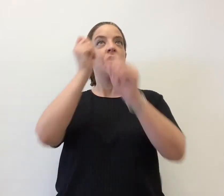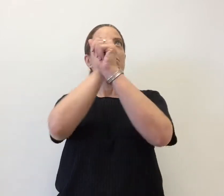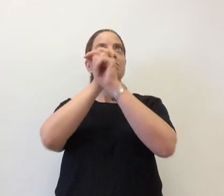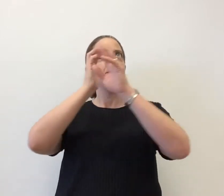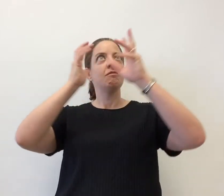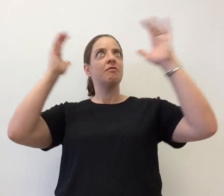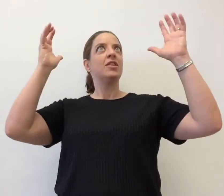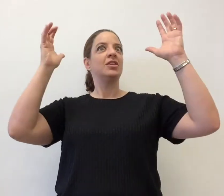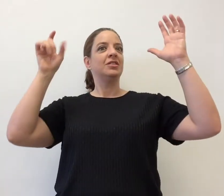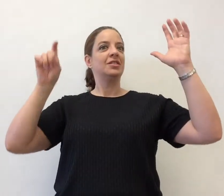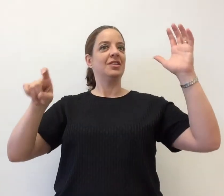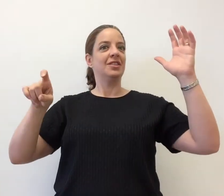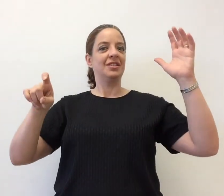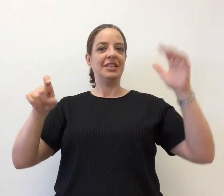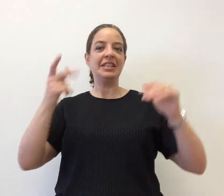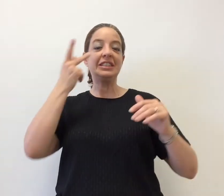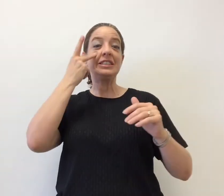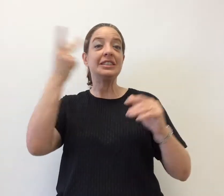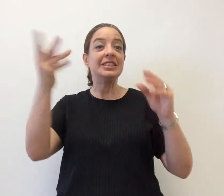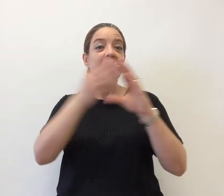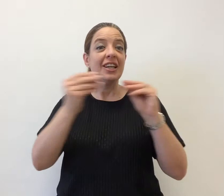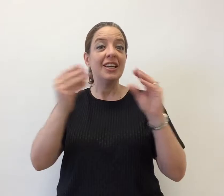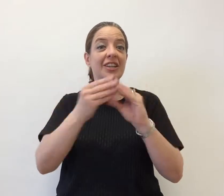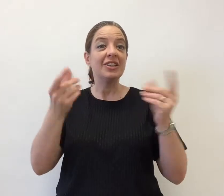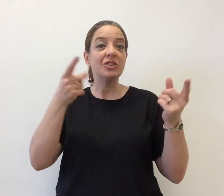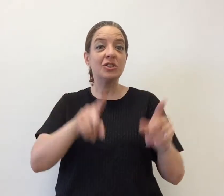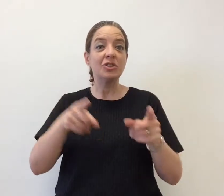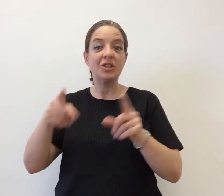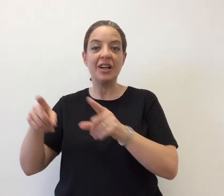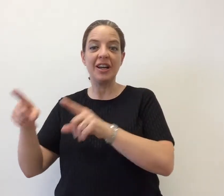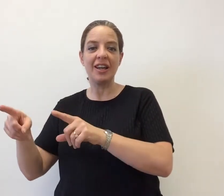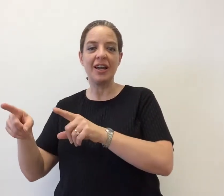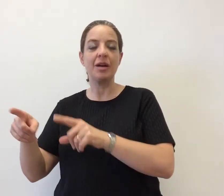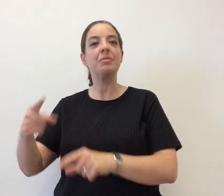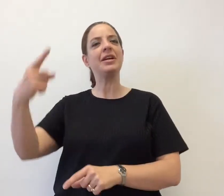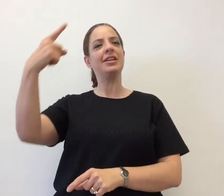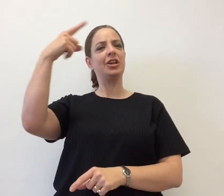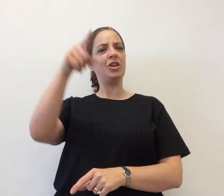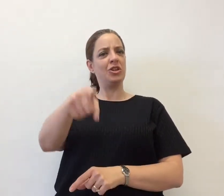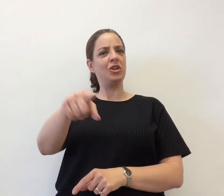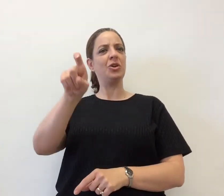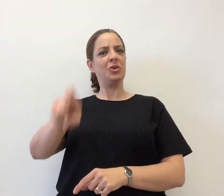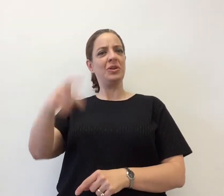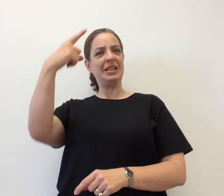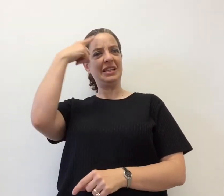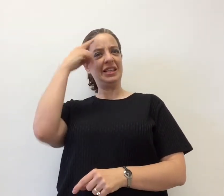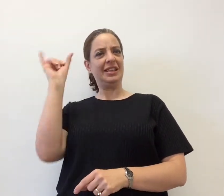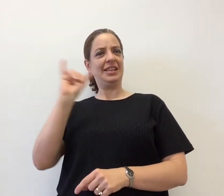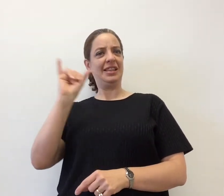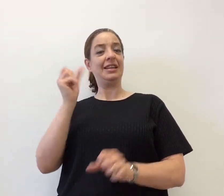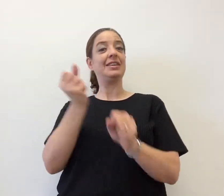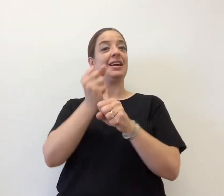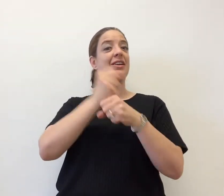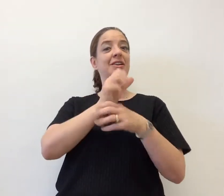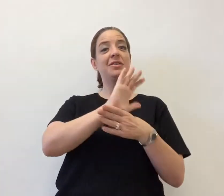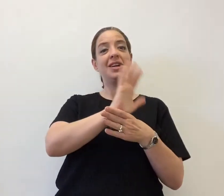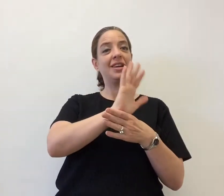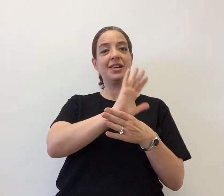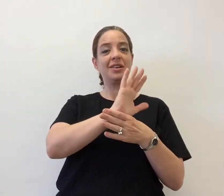Don't focus on words. Visualize what's going on. See the story happening. You need to think like